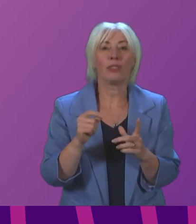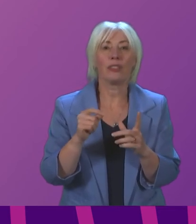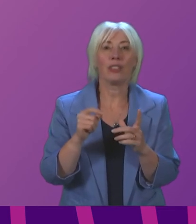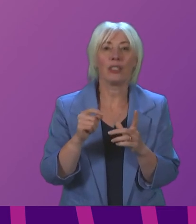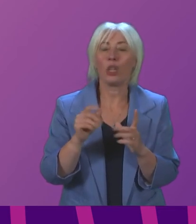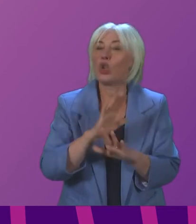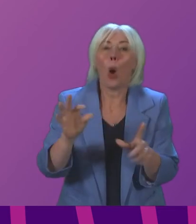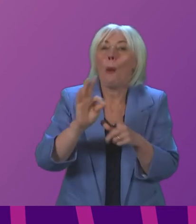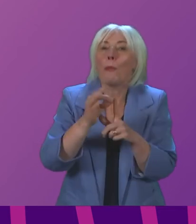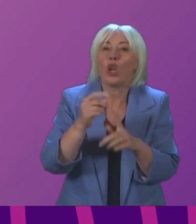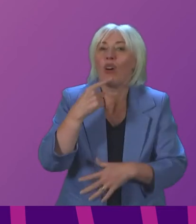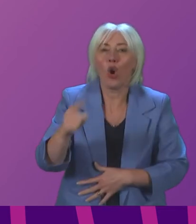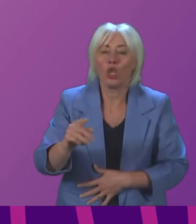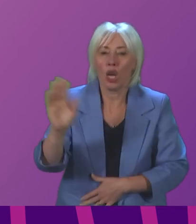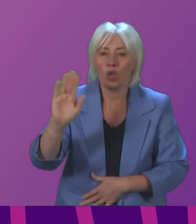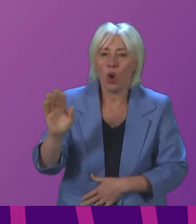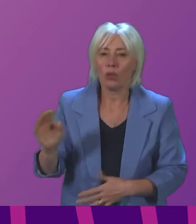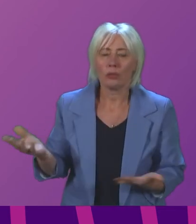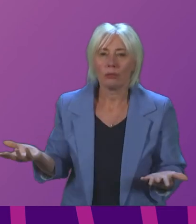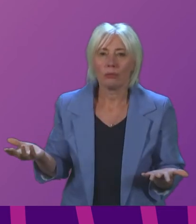a point of order I think it is just to mention